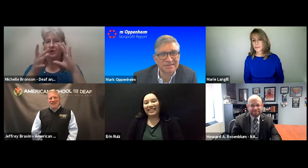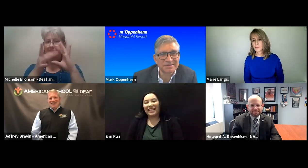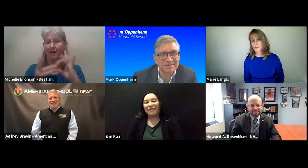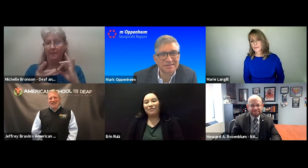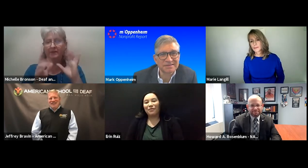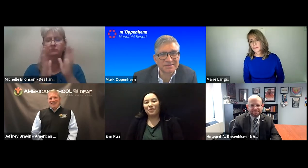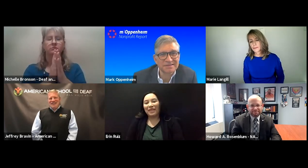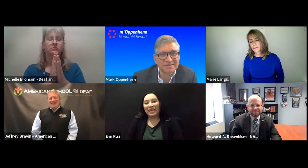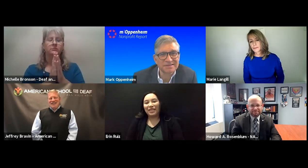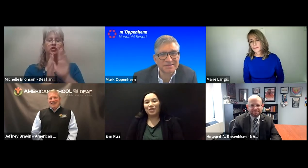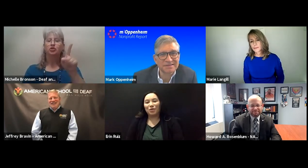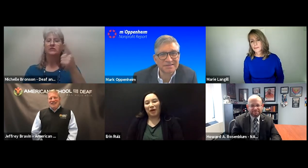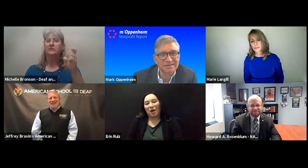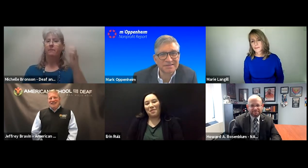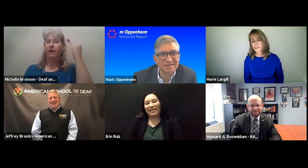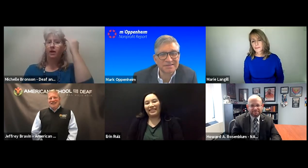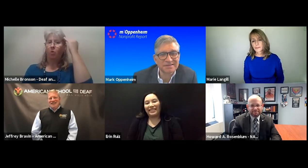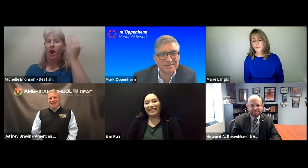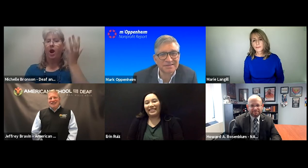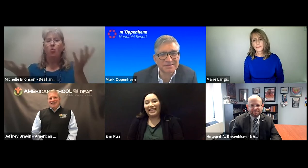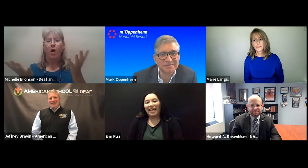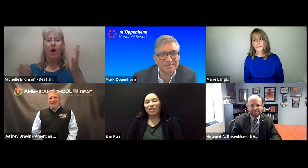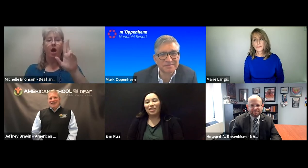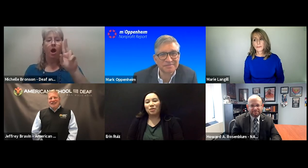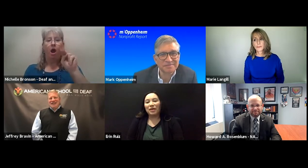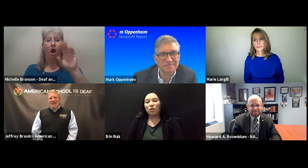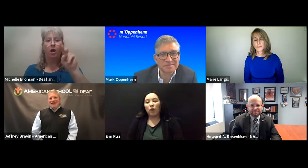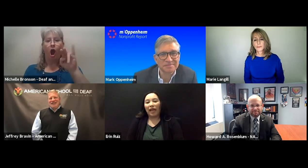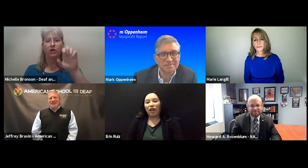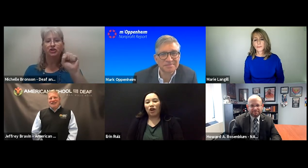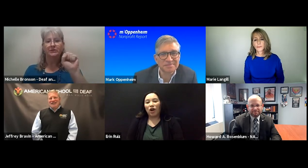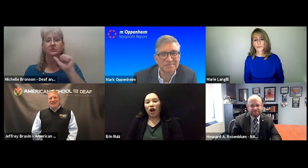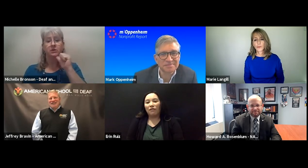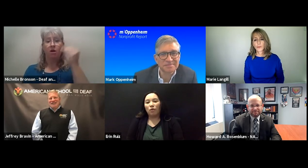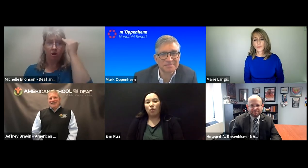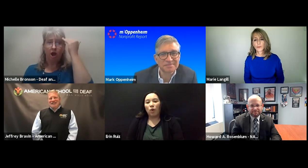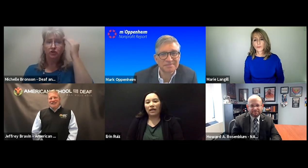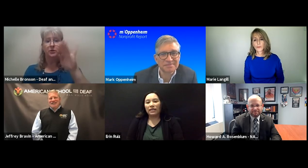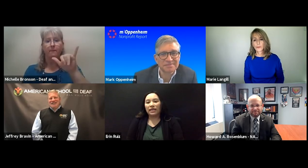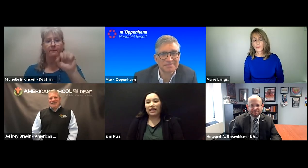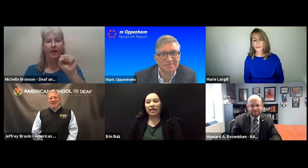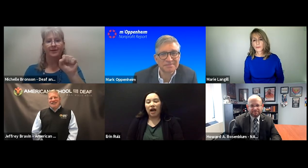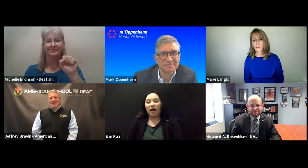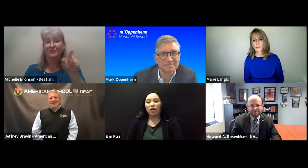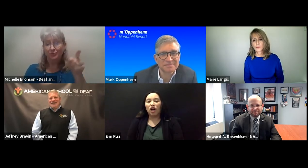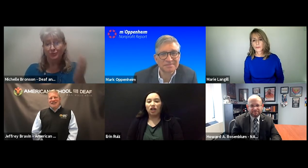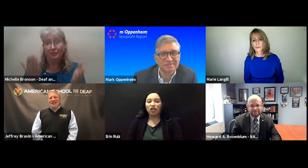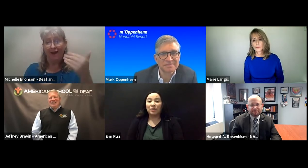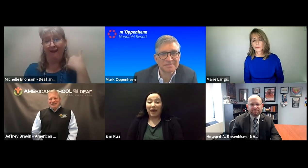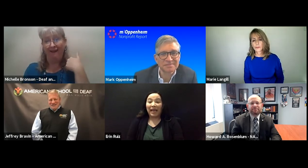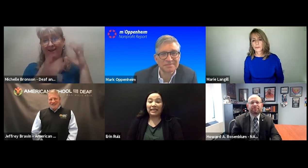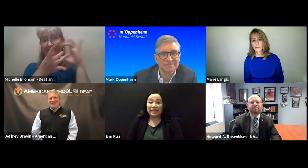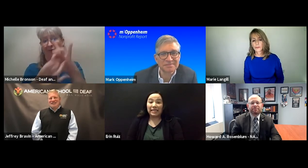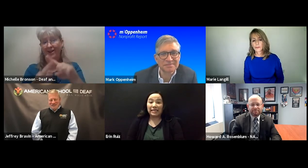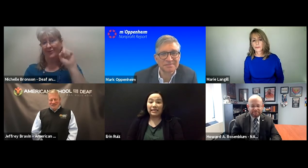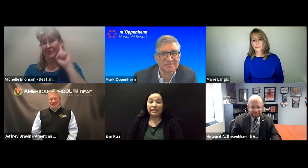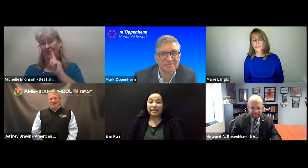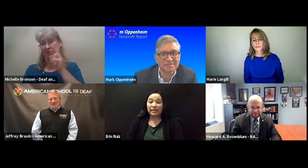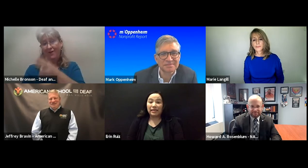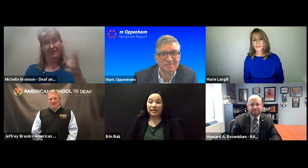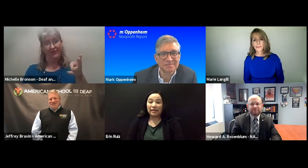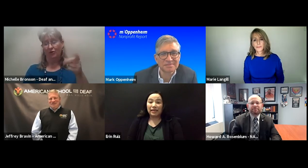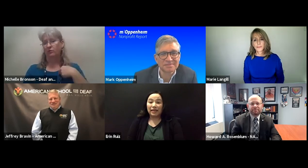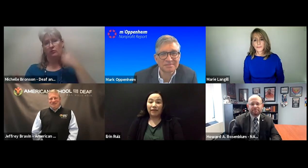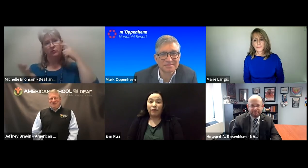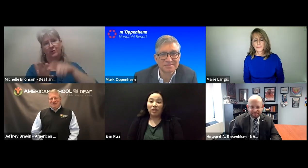Yes. For me, two quick comments. Just to be aware of what the unconscious bias is